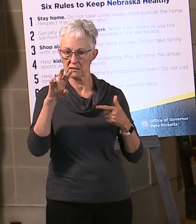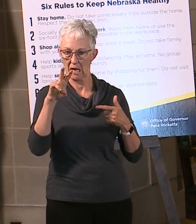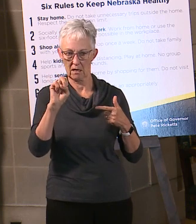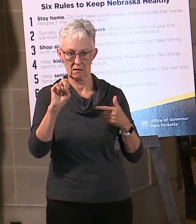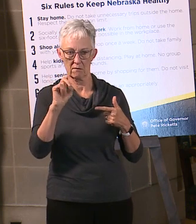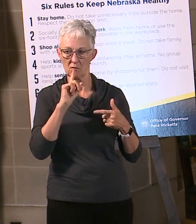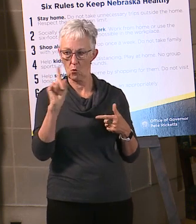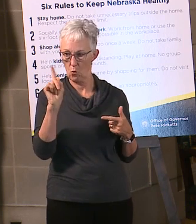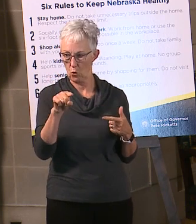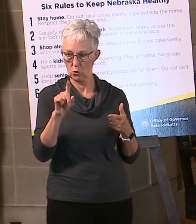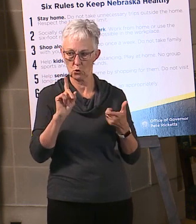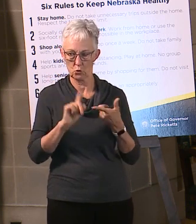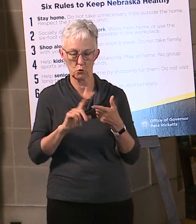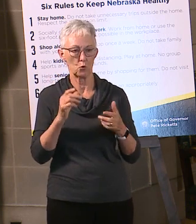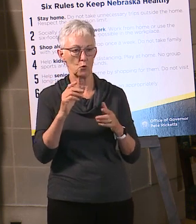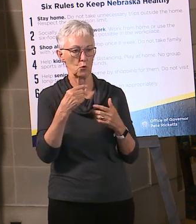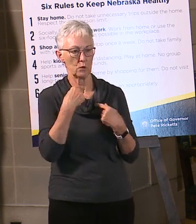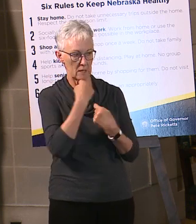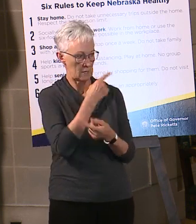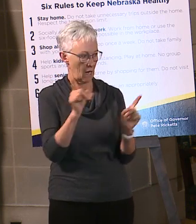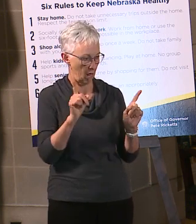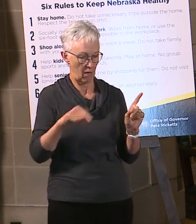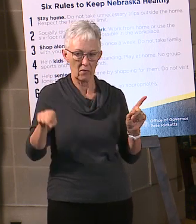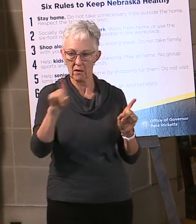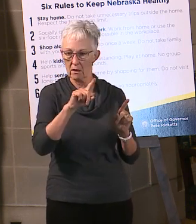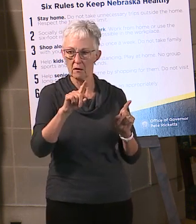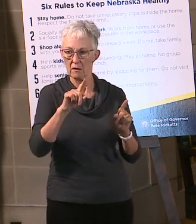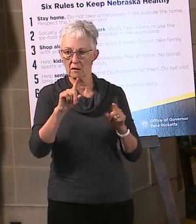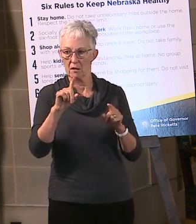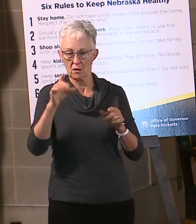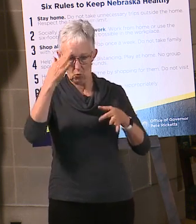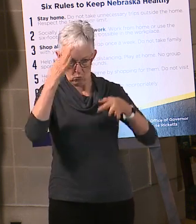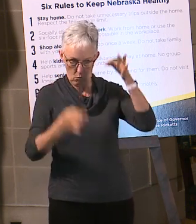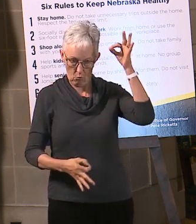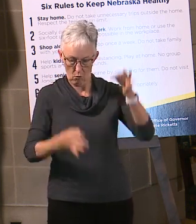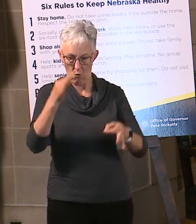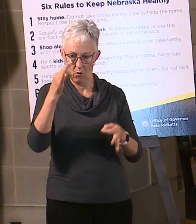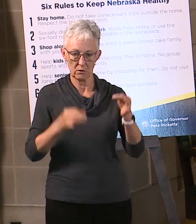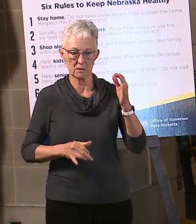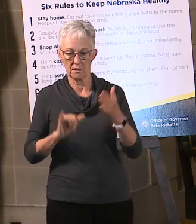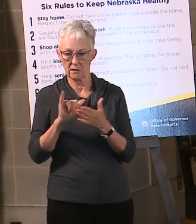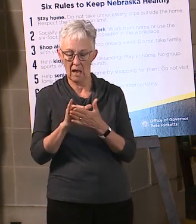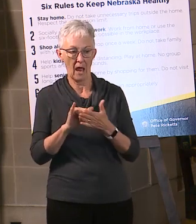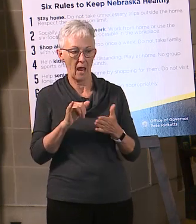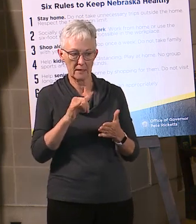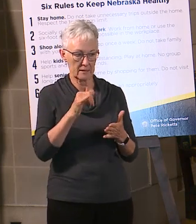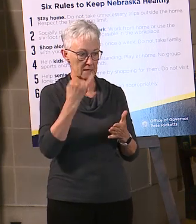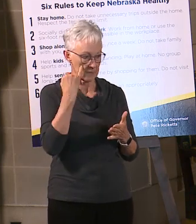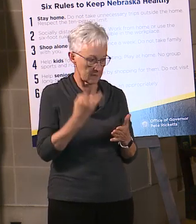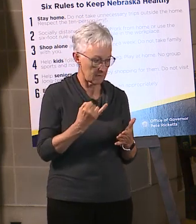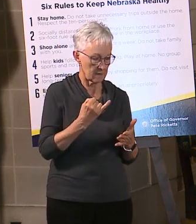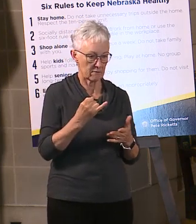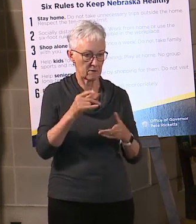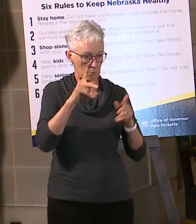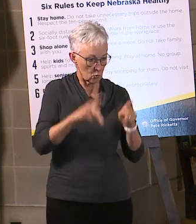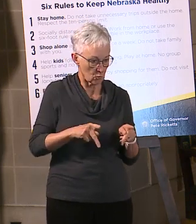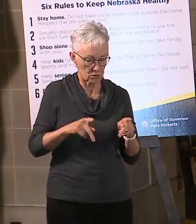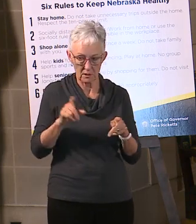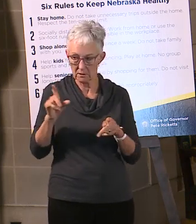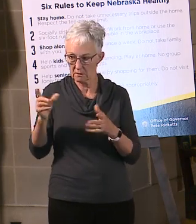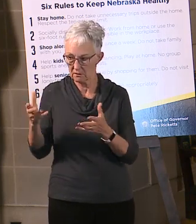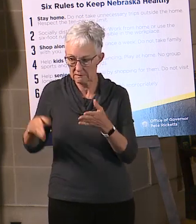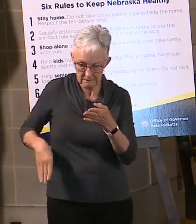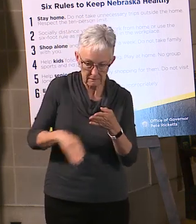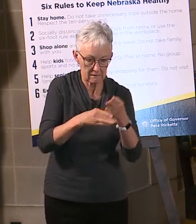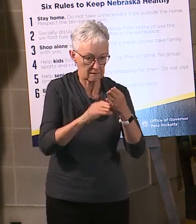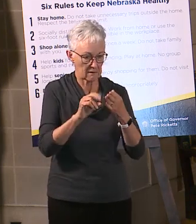not going to be extending that one into the month of June. The CARES Act money and the unemployment numbers money is coming